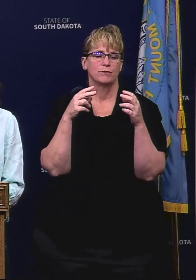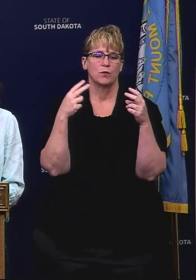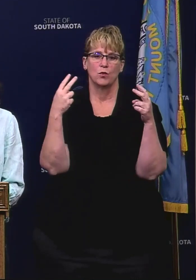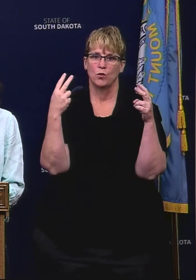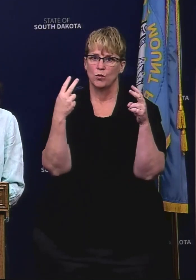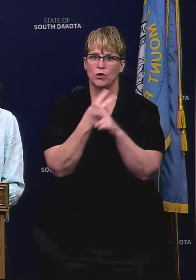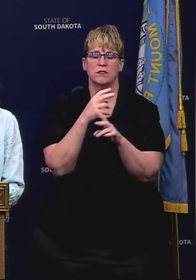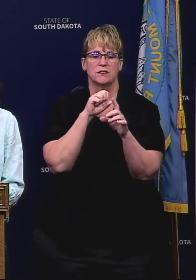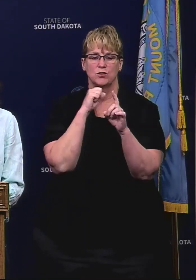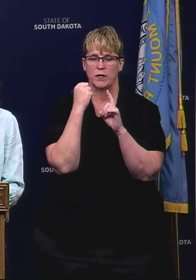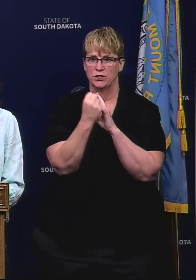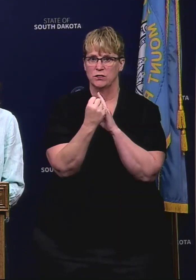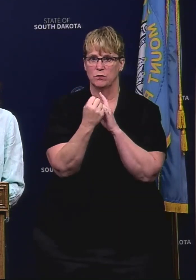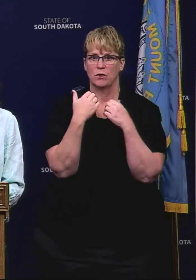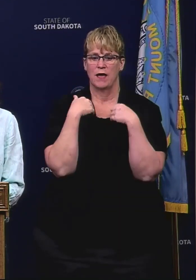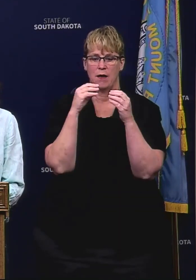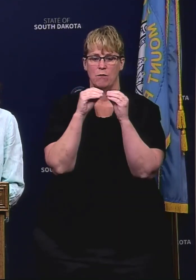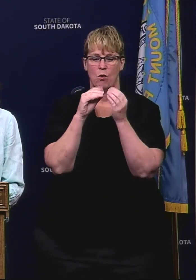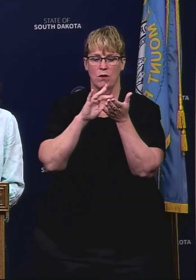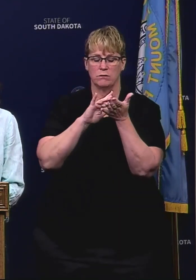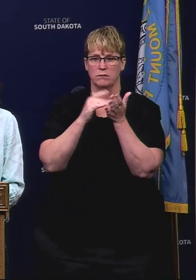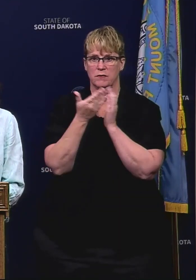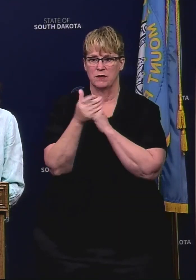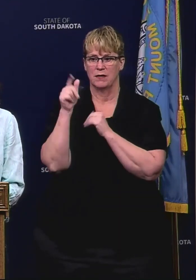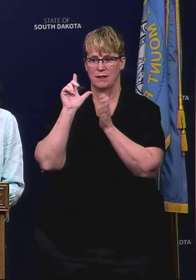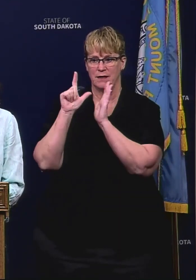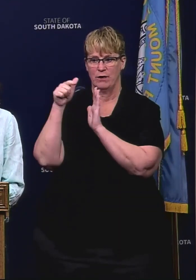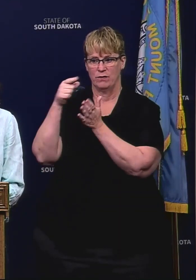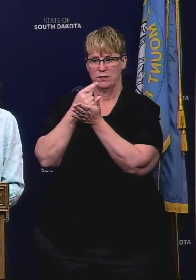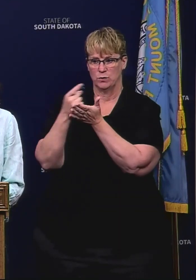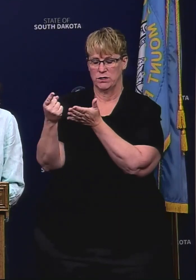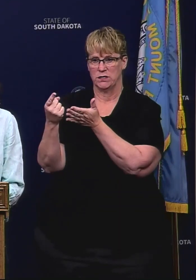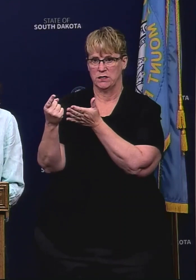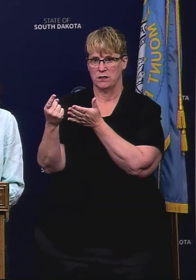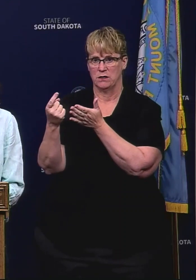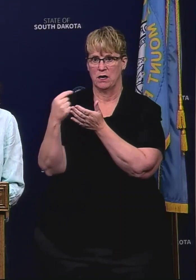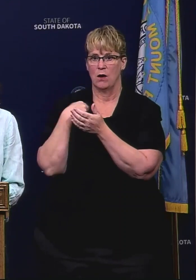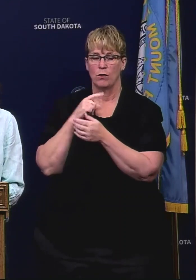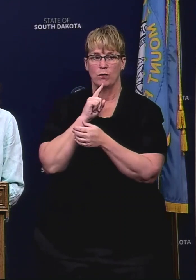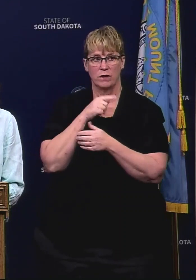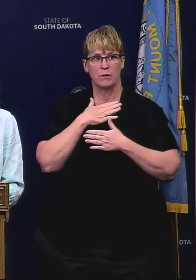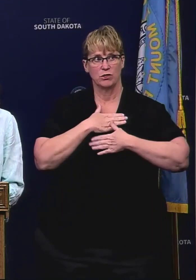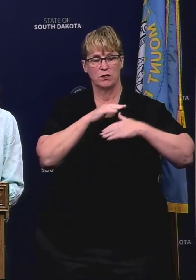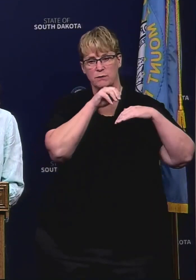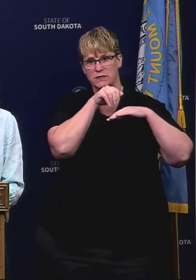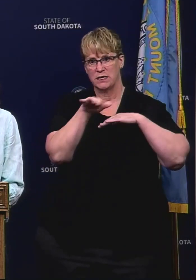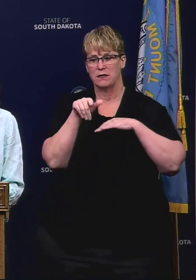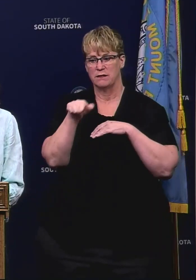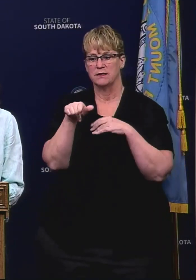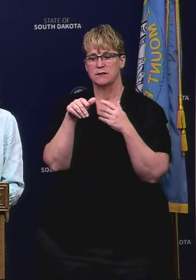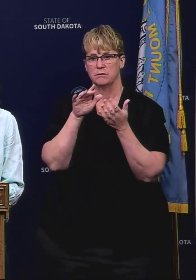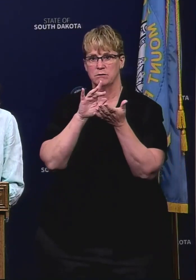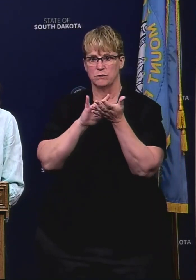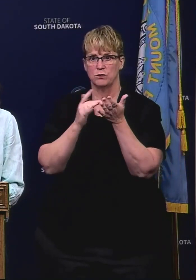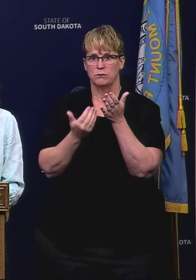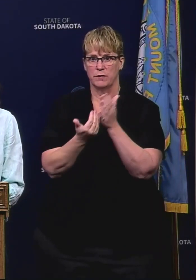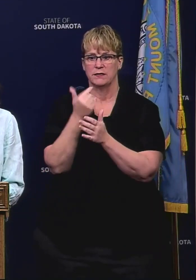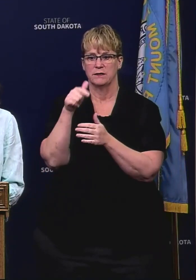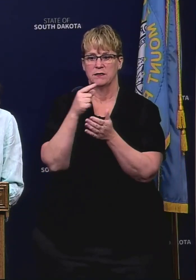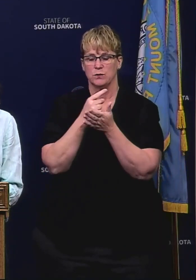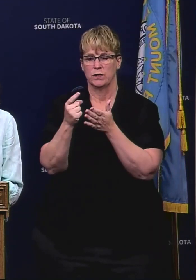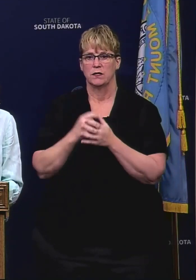Supplies will be coming in later this week and we really do appreciate them sending us a shipment that we will be able to utilize.